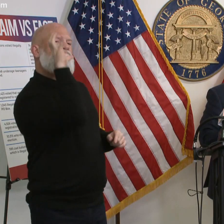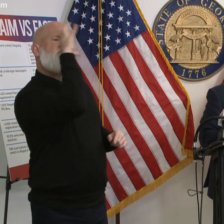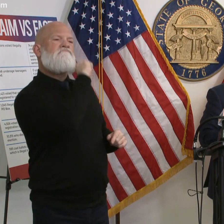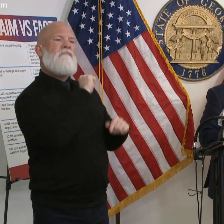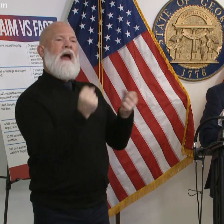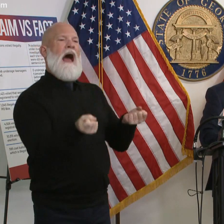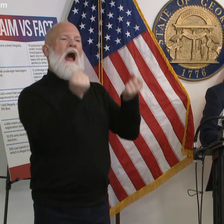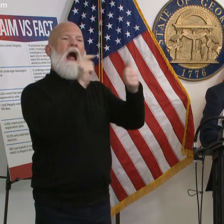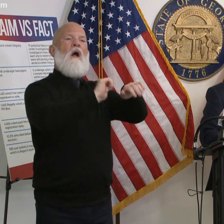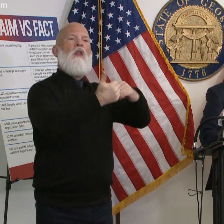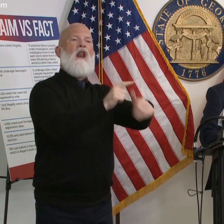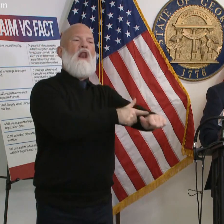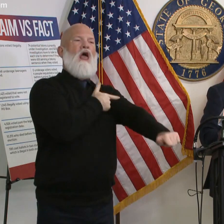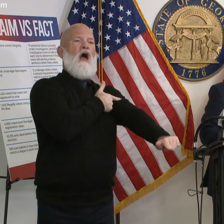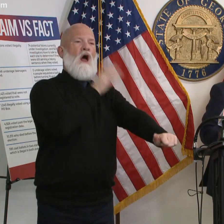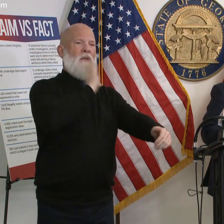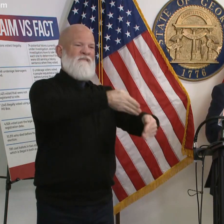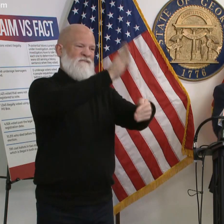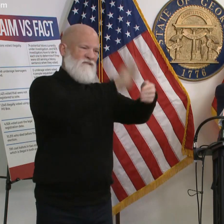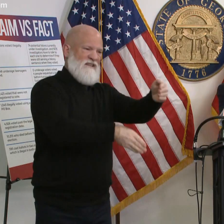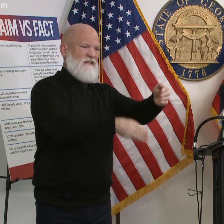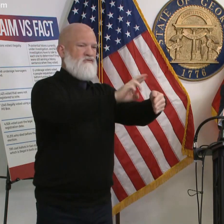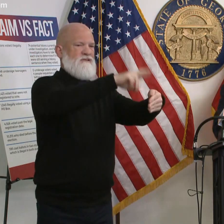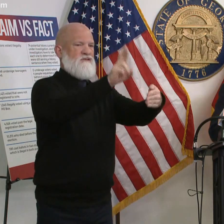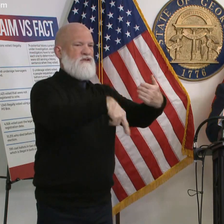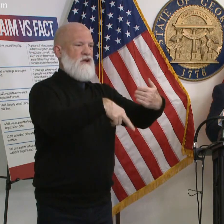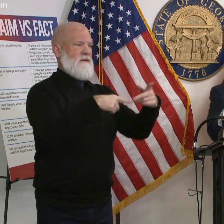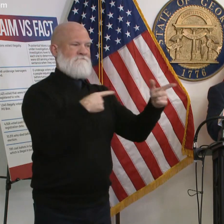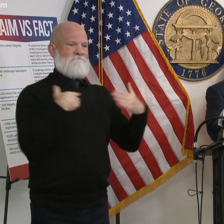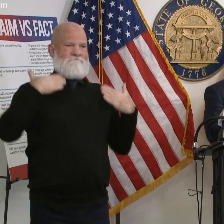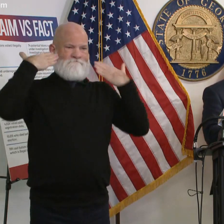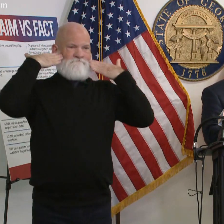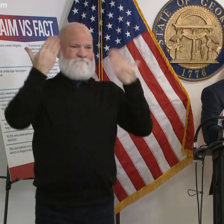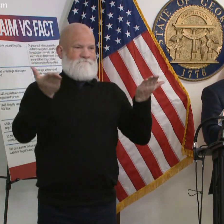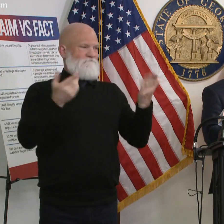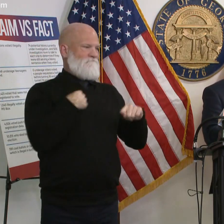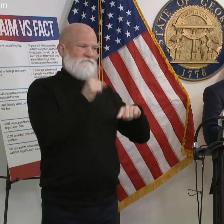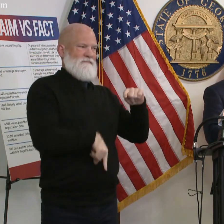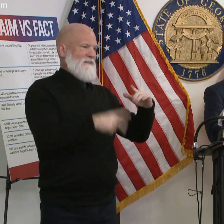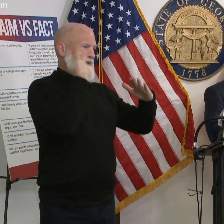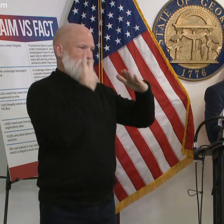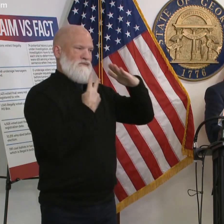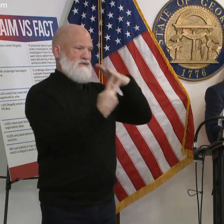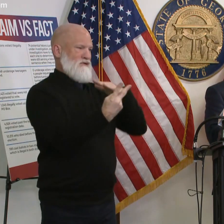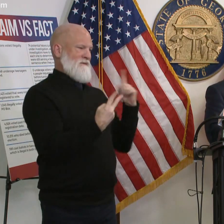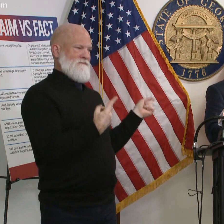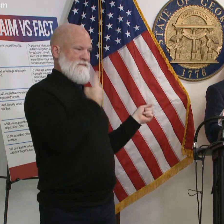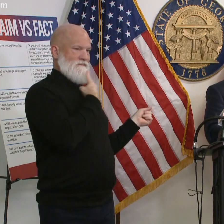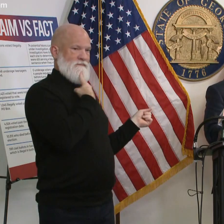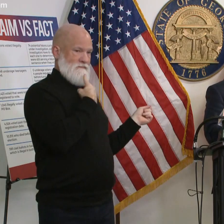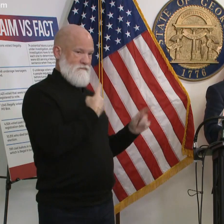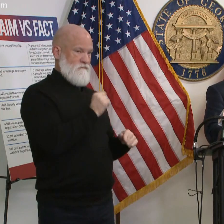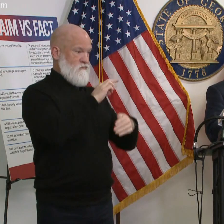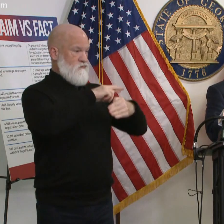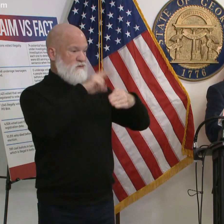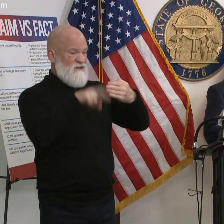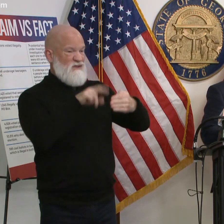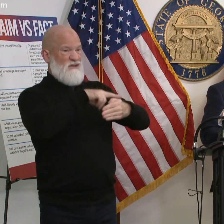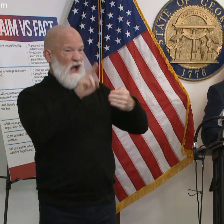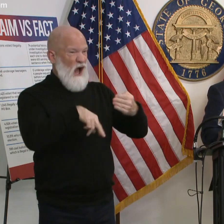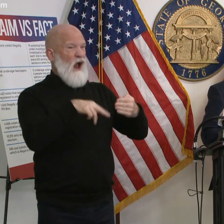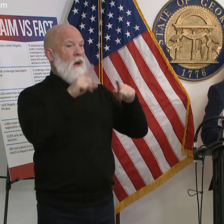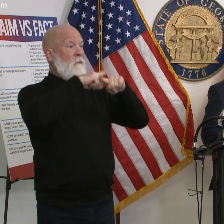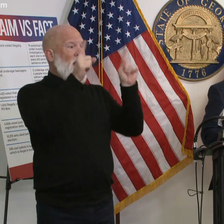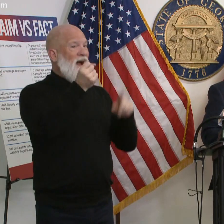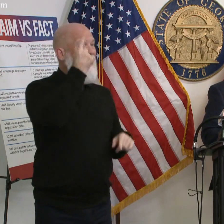results no i mean we're going to start getting results on tonight we're going to biggest bulk of them like we did last night depends